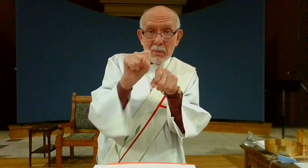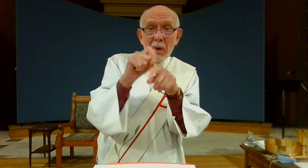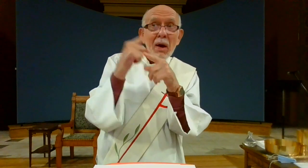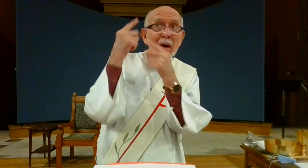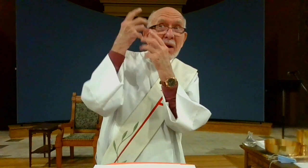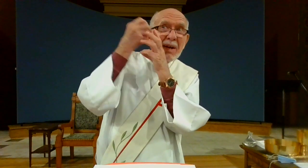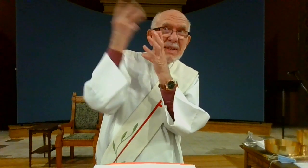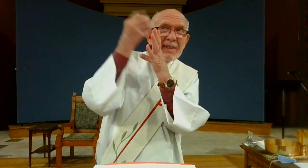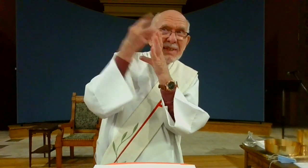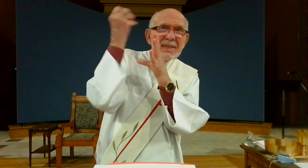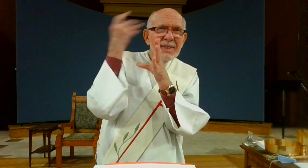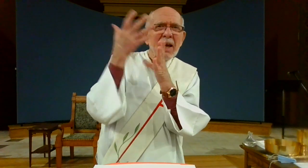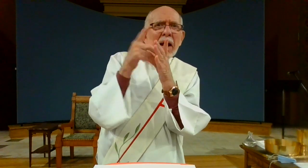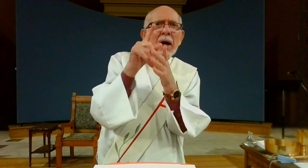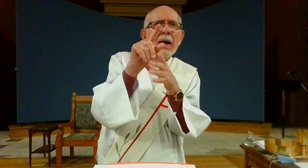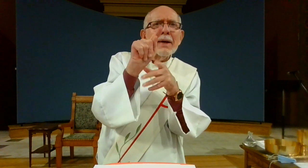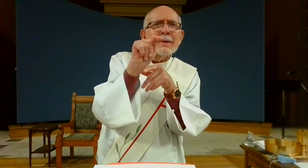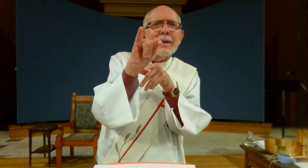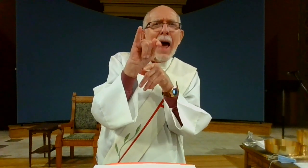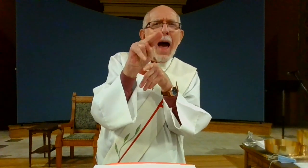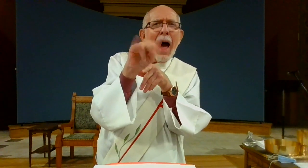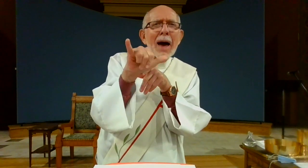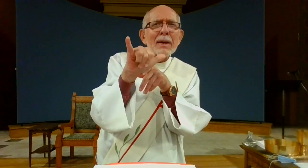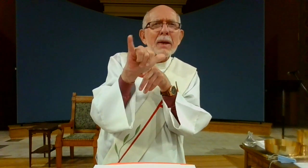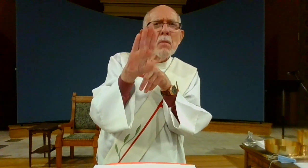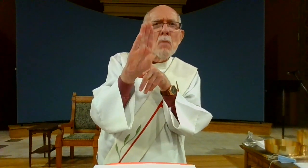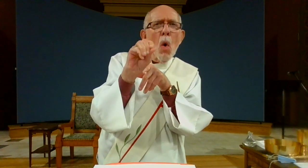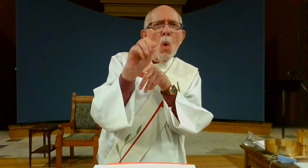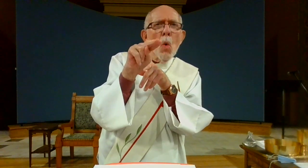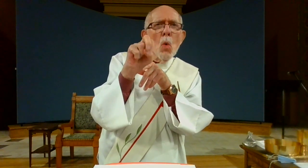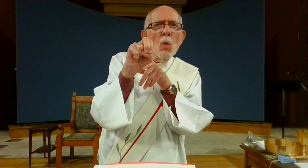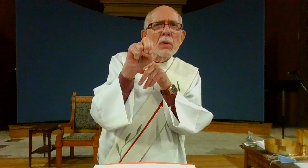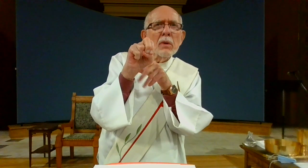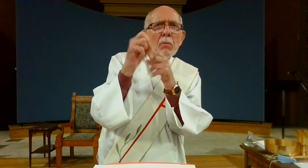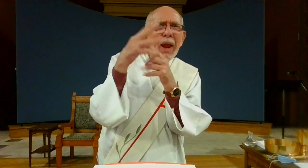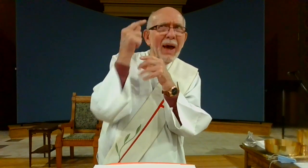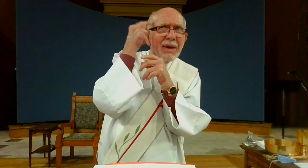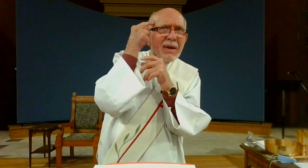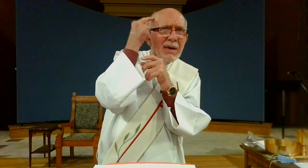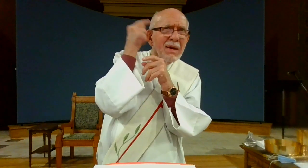the doctor who worked on my ear had to remove all the little tiny mastoid bones